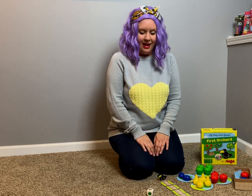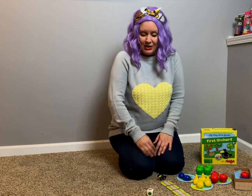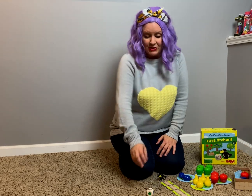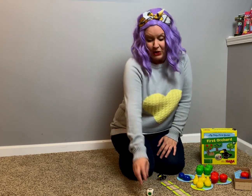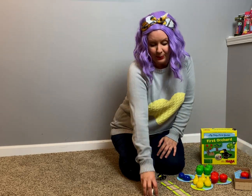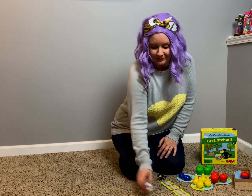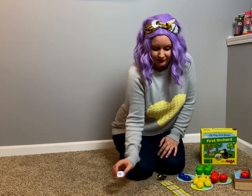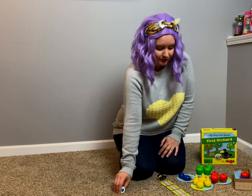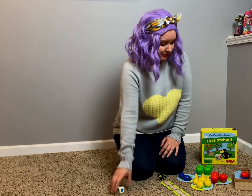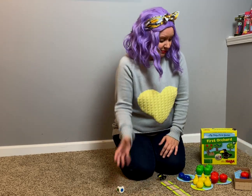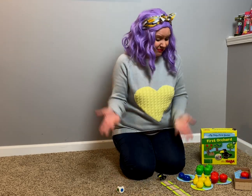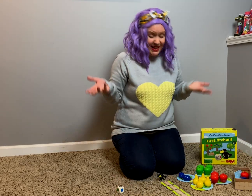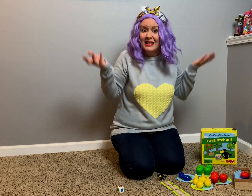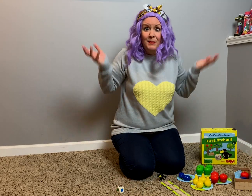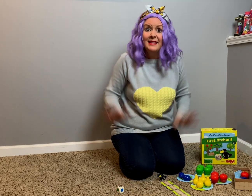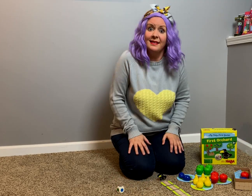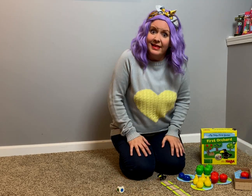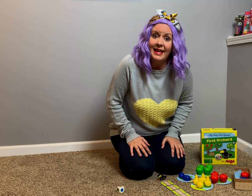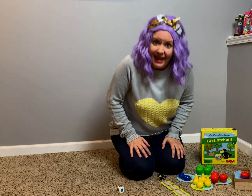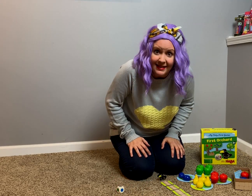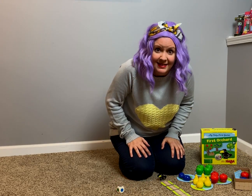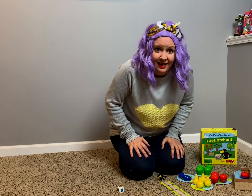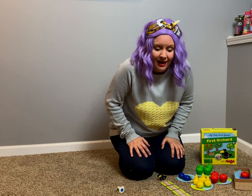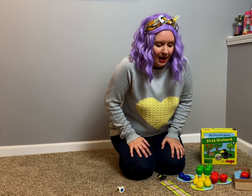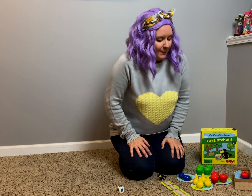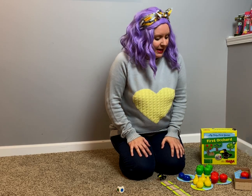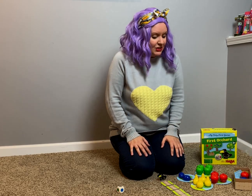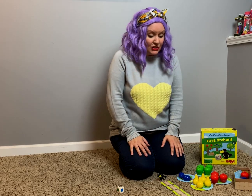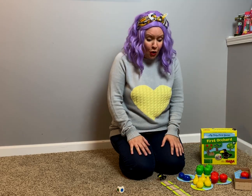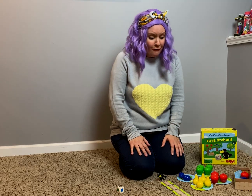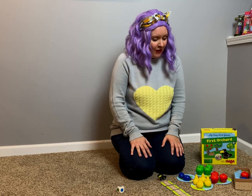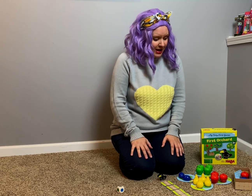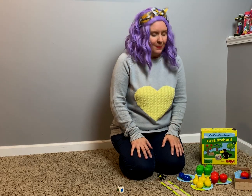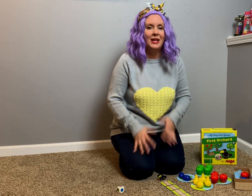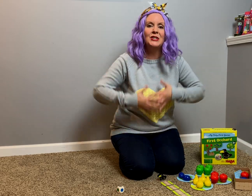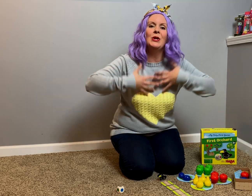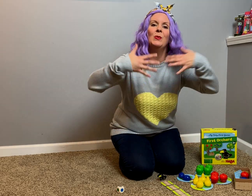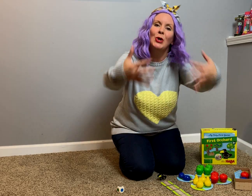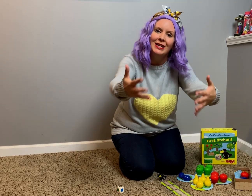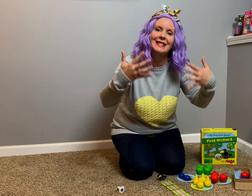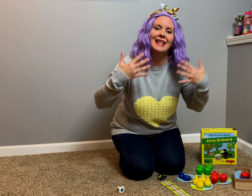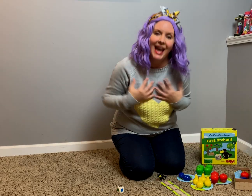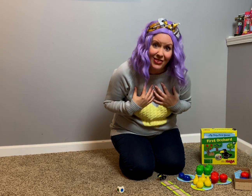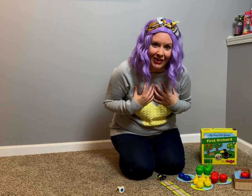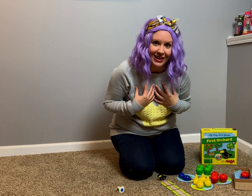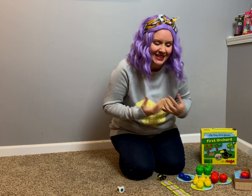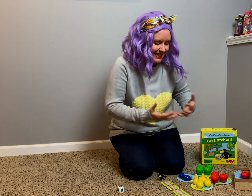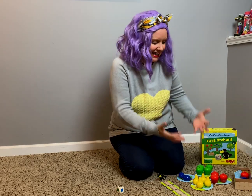So, that's basically it. But it is so fun, because we work together to get